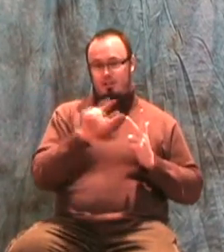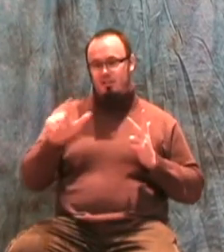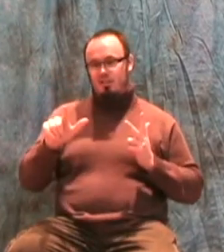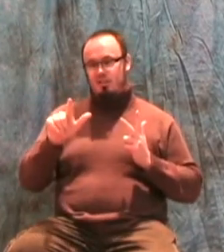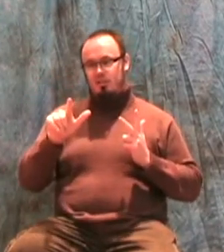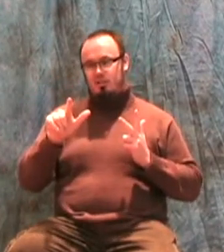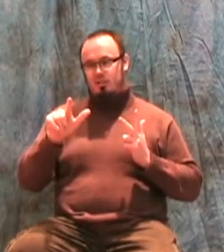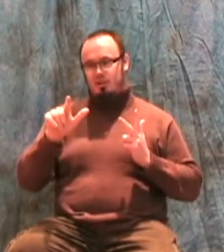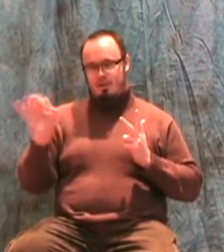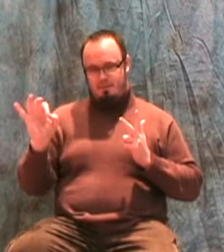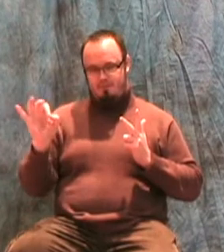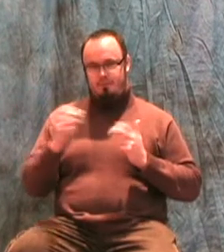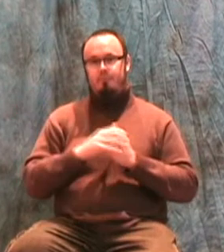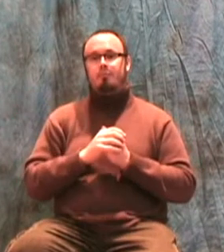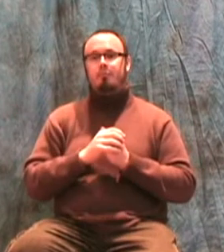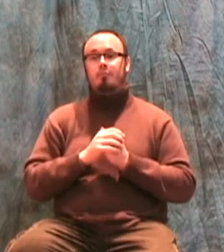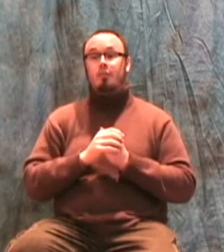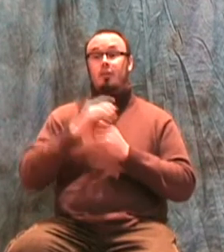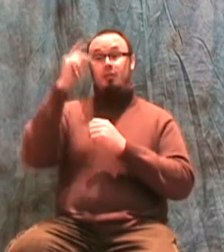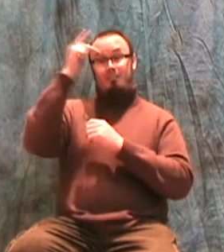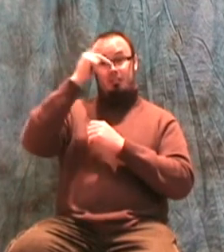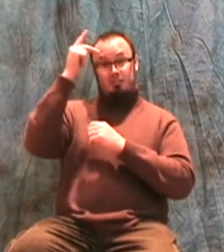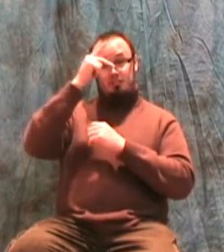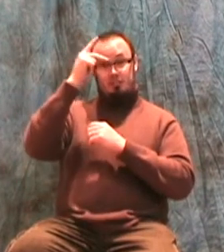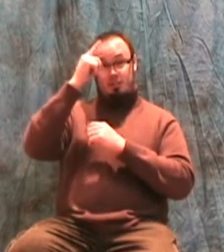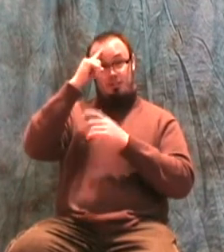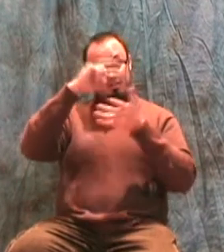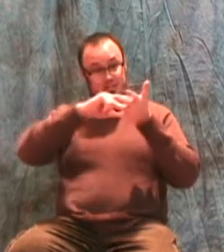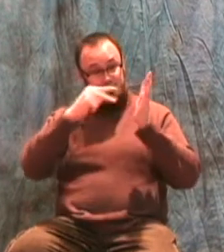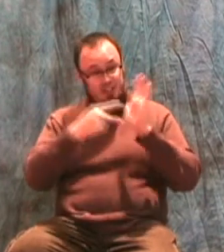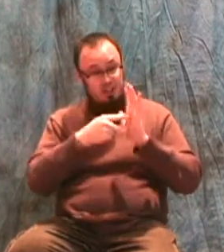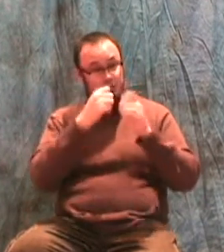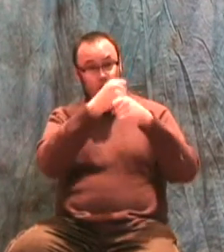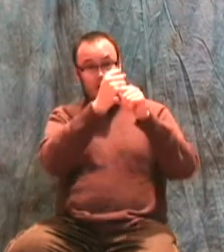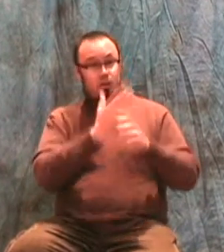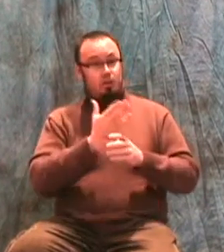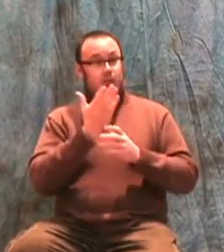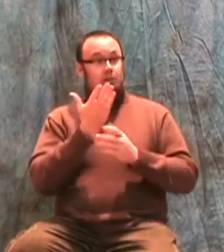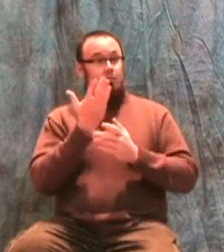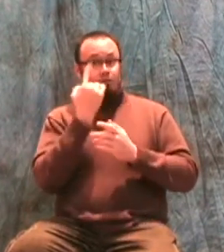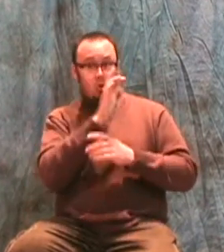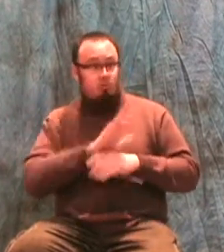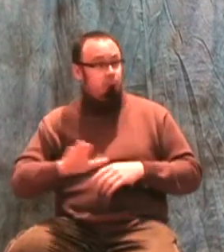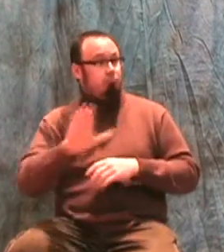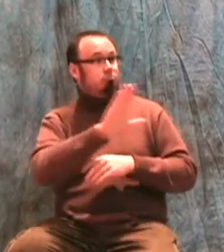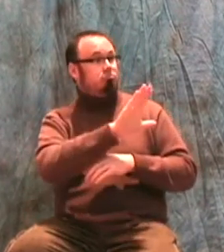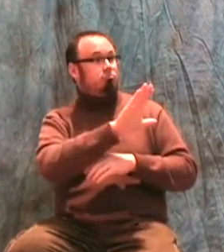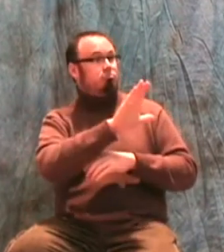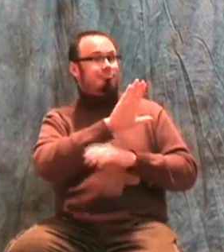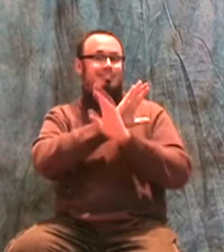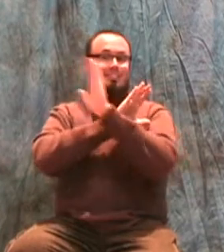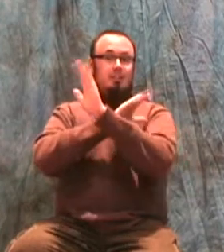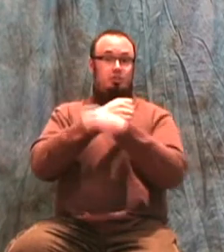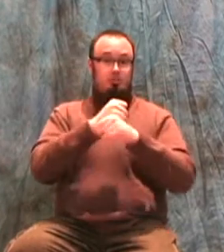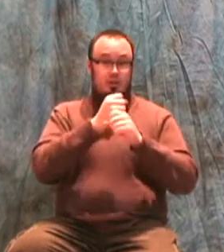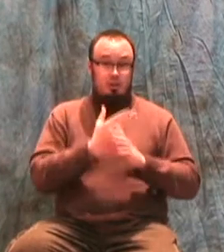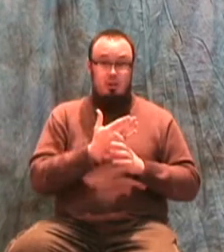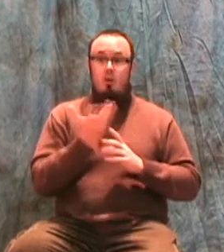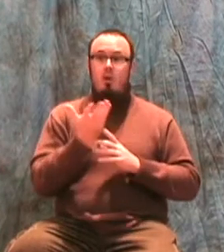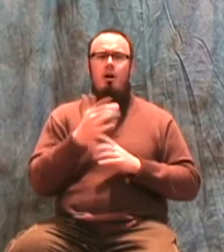9 Philosophically speaking the intention of the Creator is His creation was to give another being